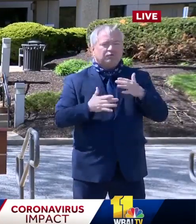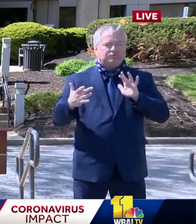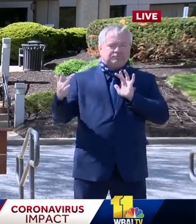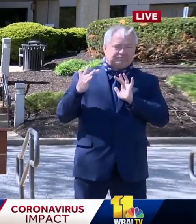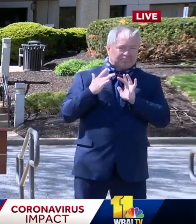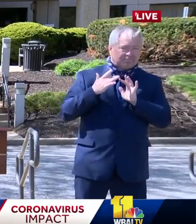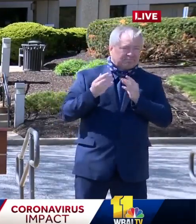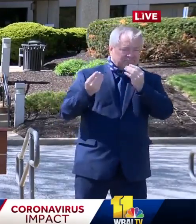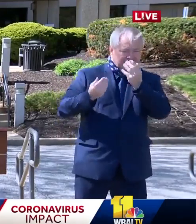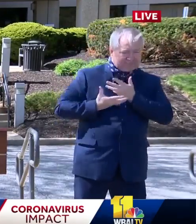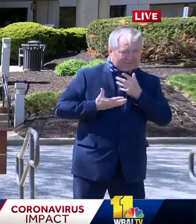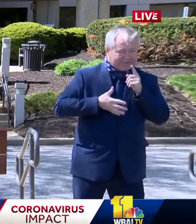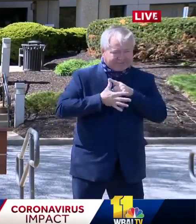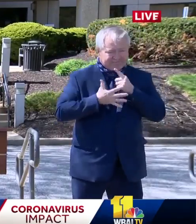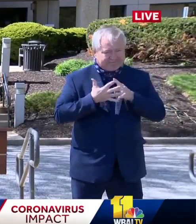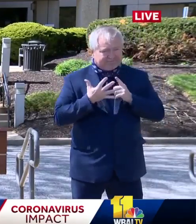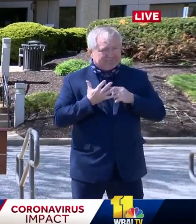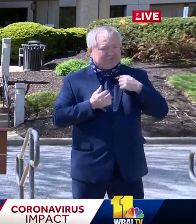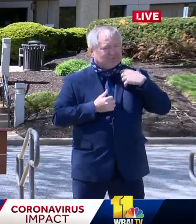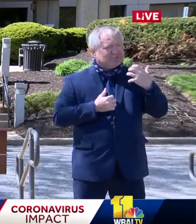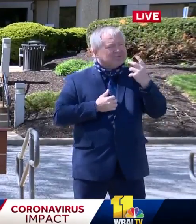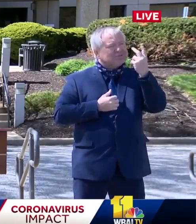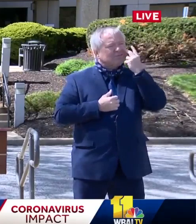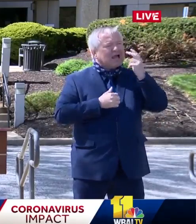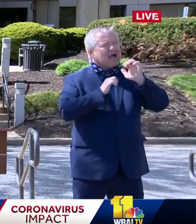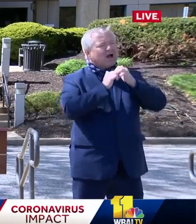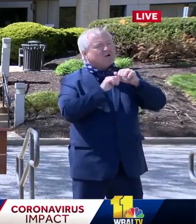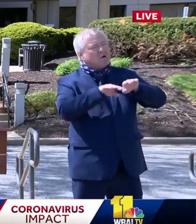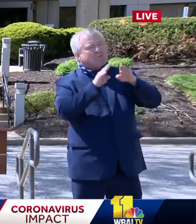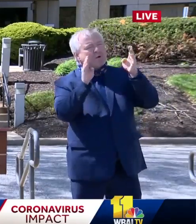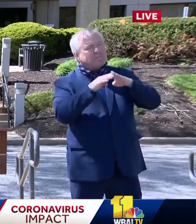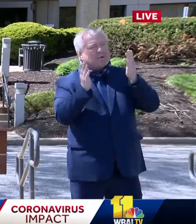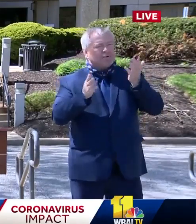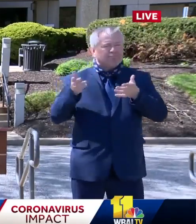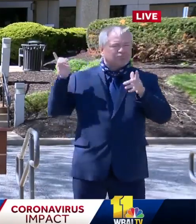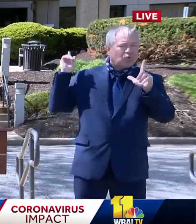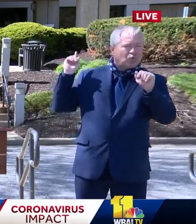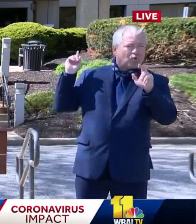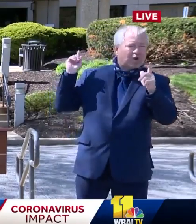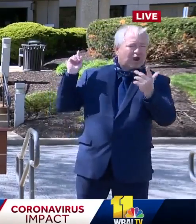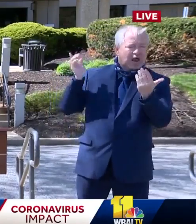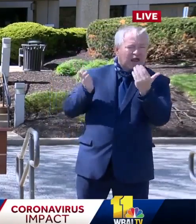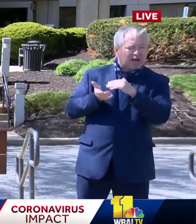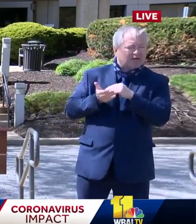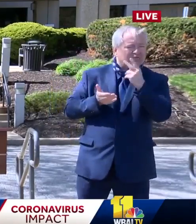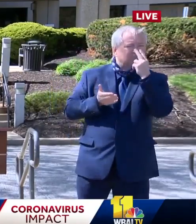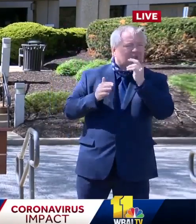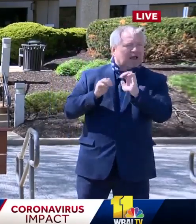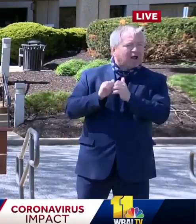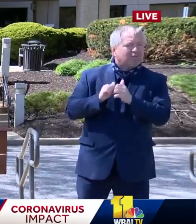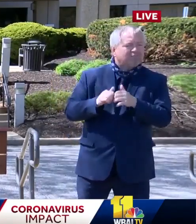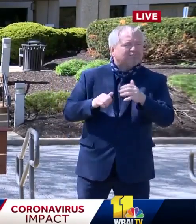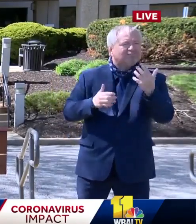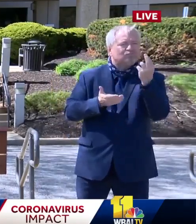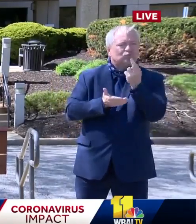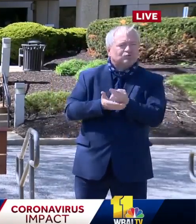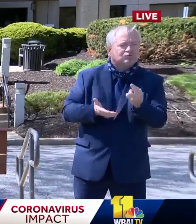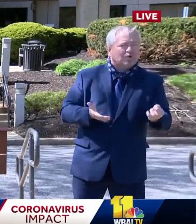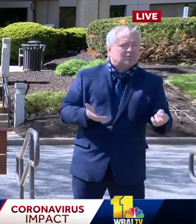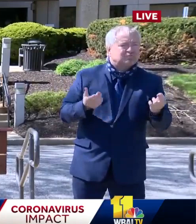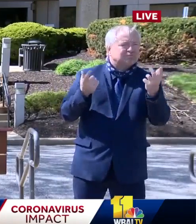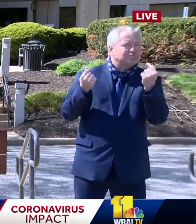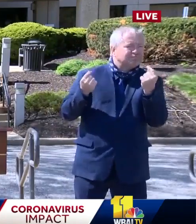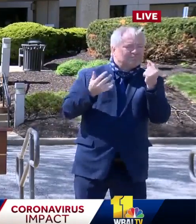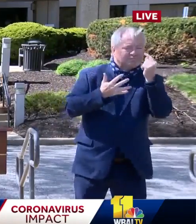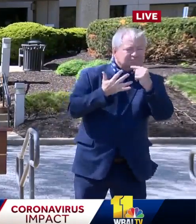uh, that governor would like to see us open Laurel back up, let it become a resource, uh, given, uh, the potential